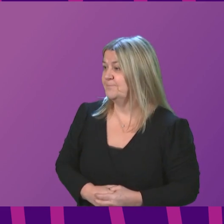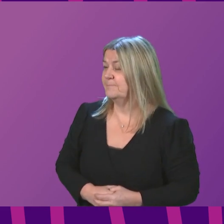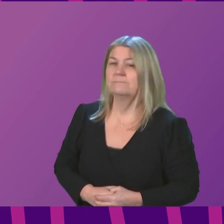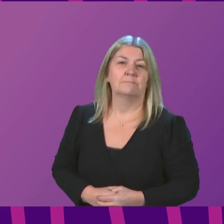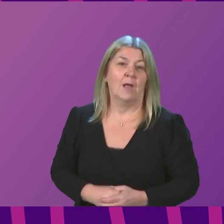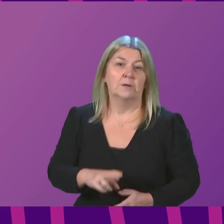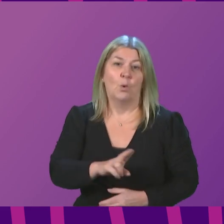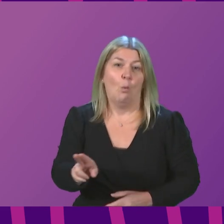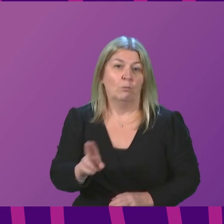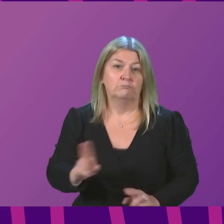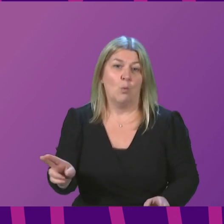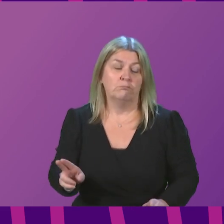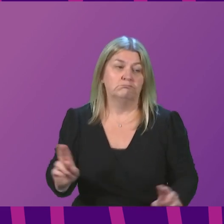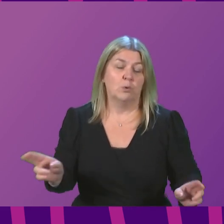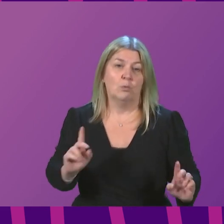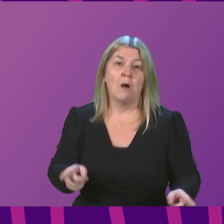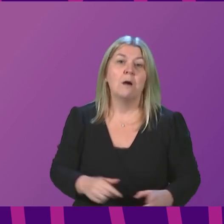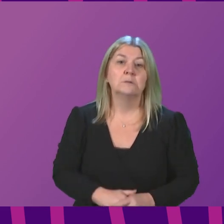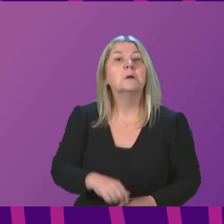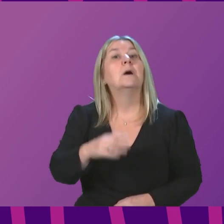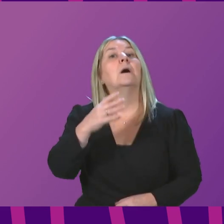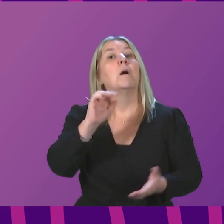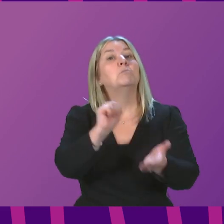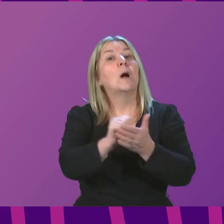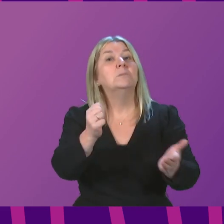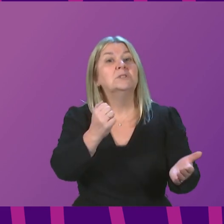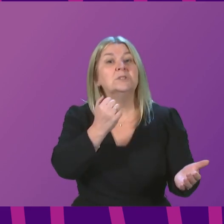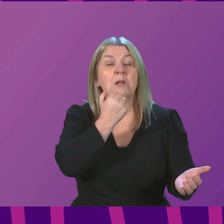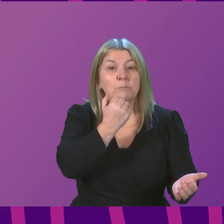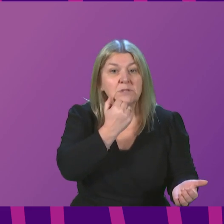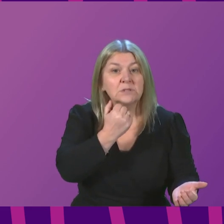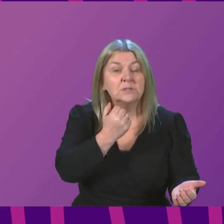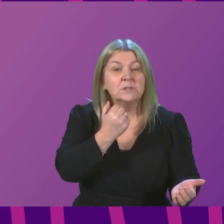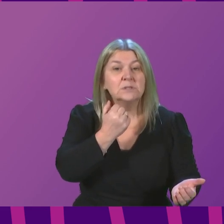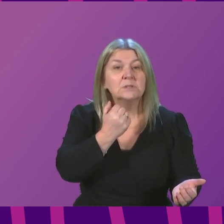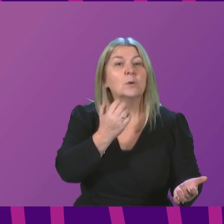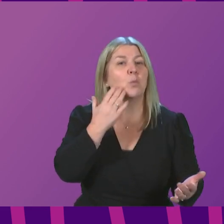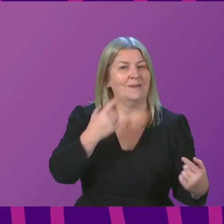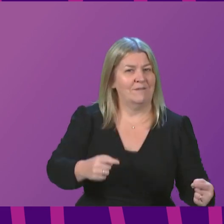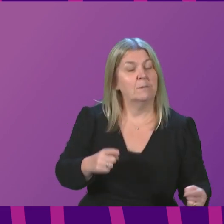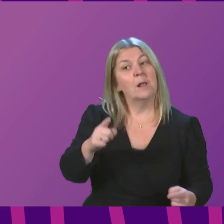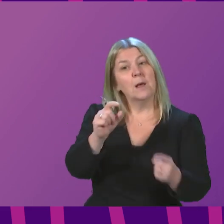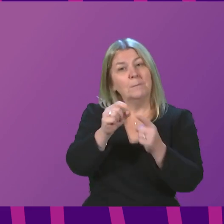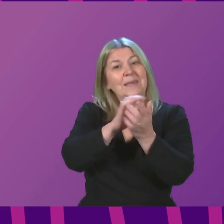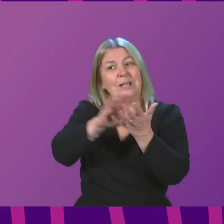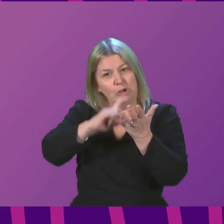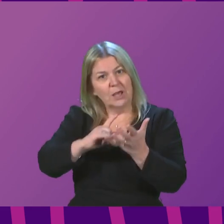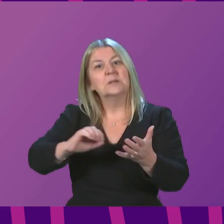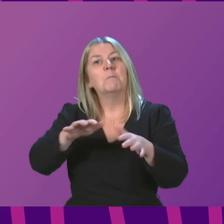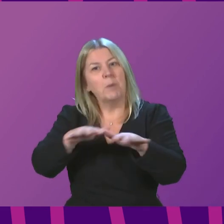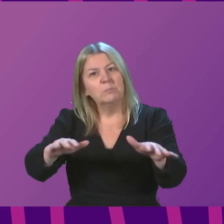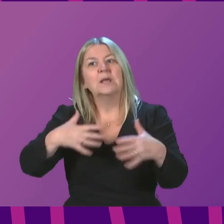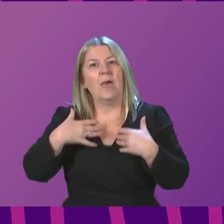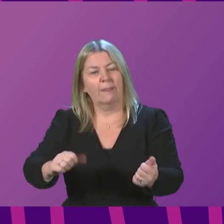The First of Public Health Scotland is working to break down these figures as much as